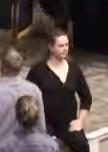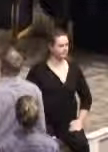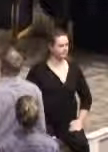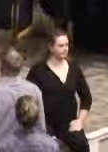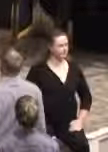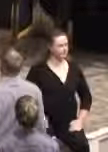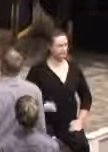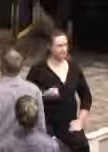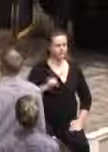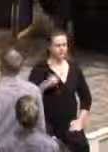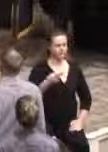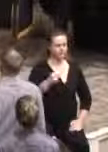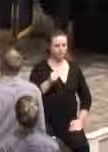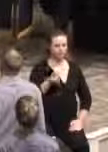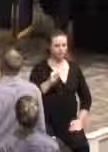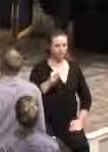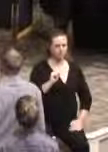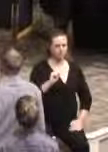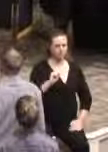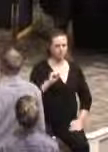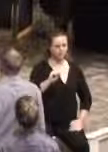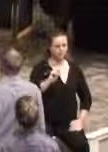Sean Snide.